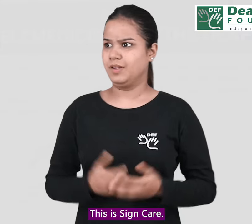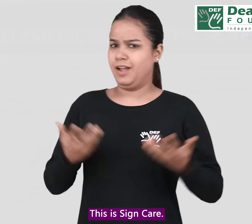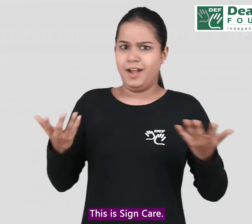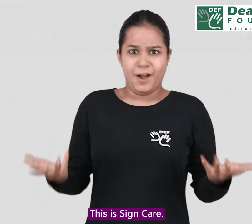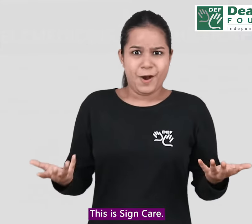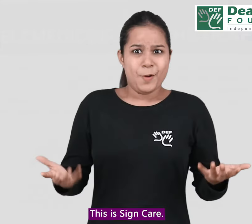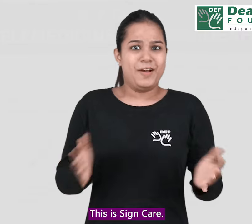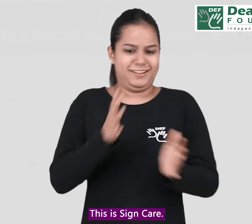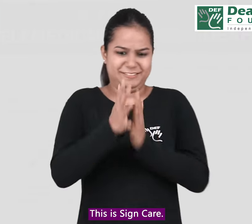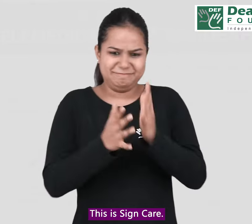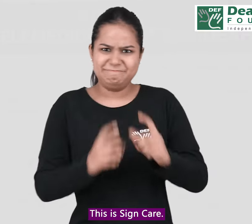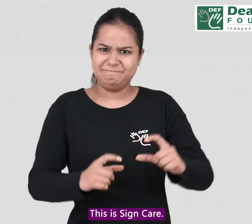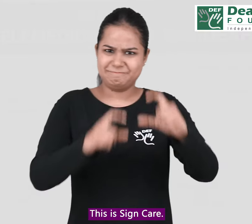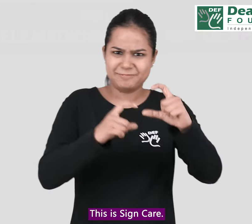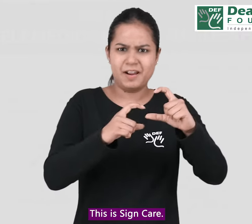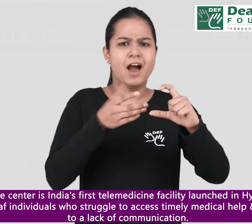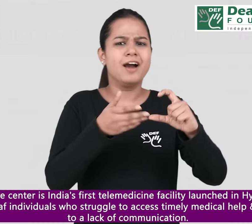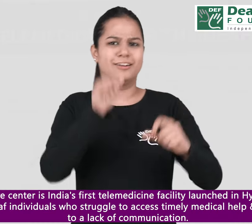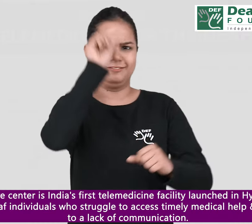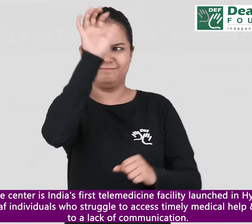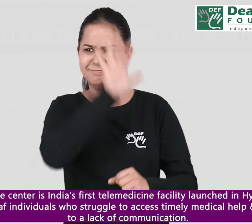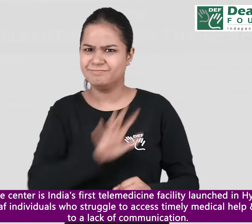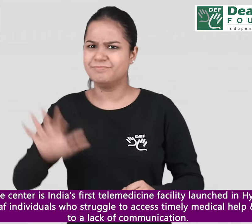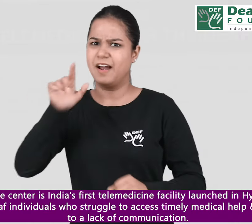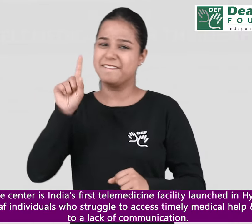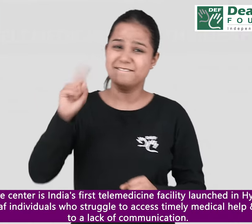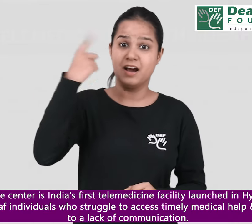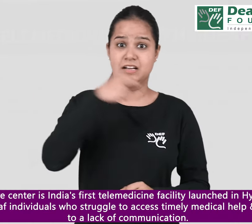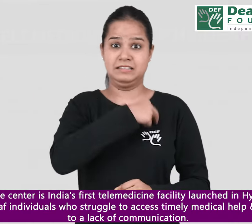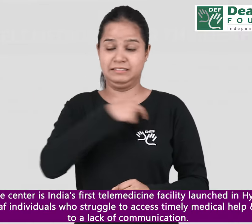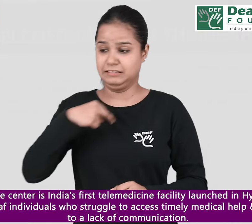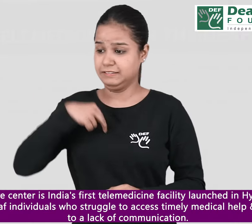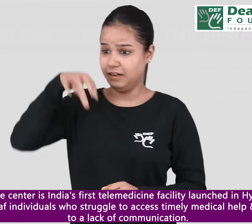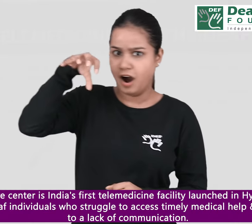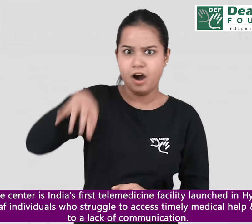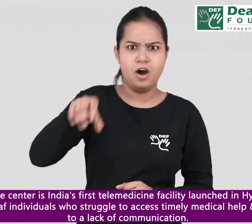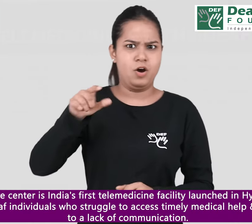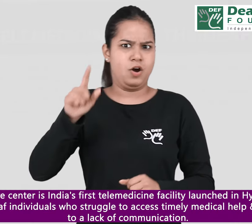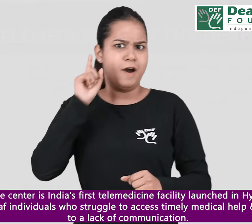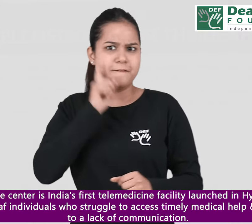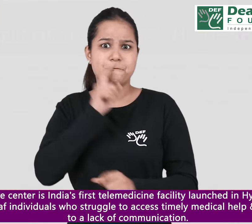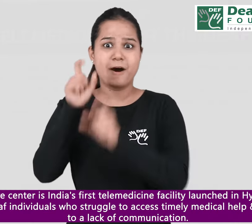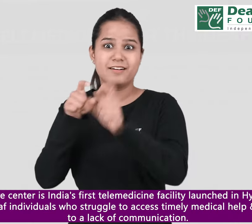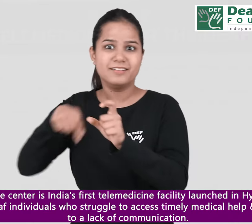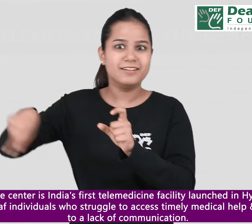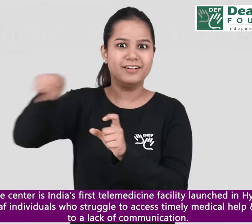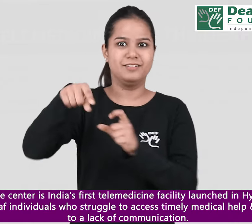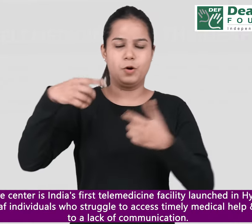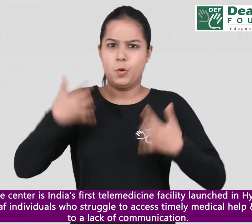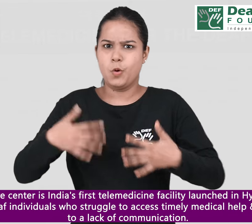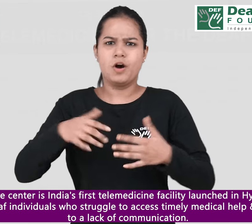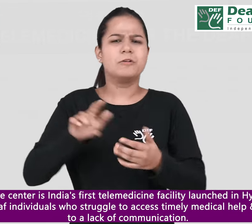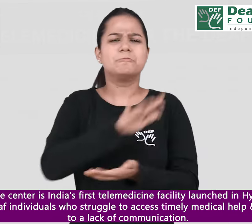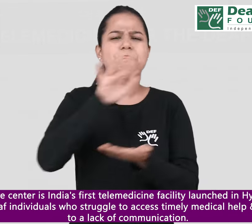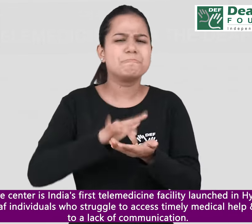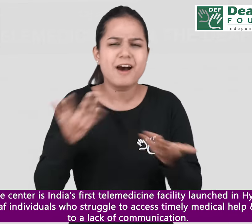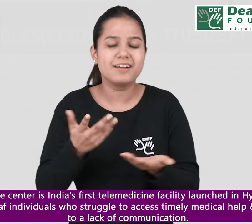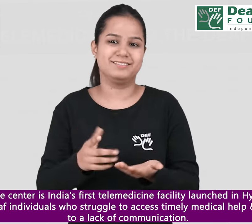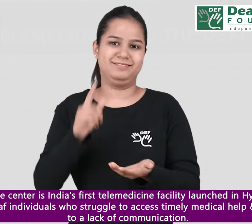This is SignCare. SignCare Centre is India's first telemedicine facility launched in Hyderabad for all the